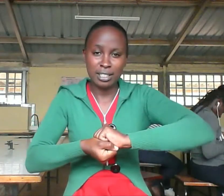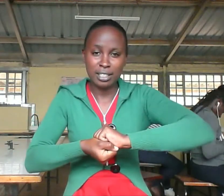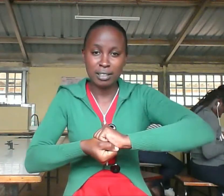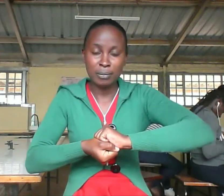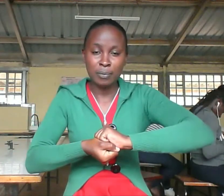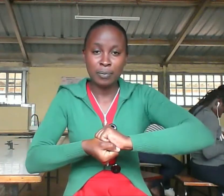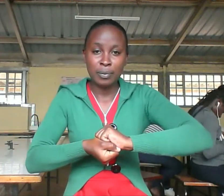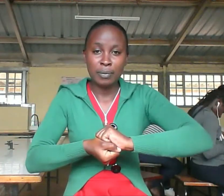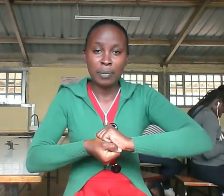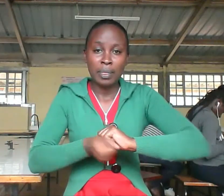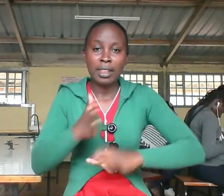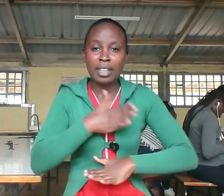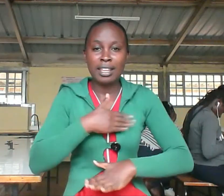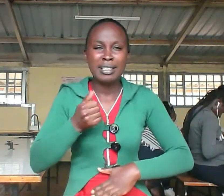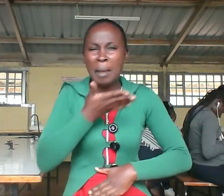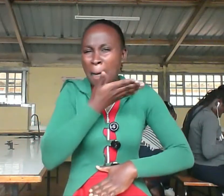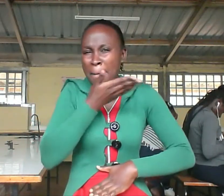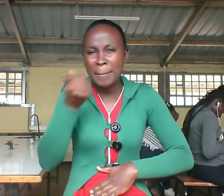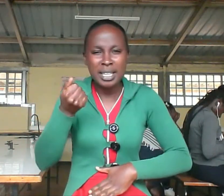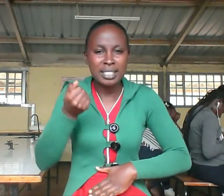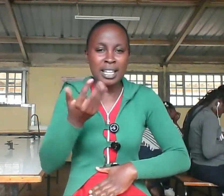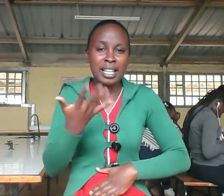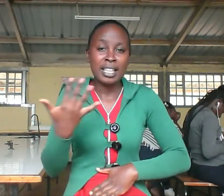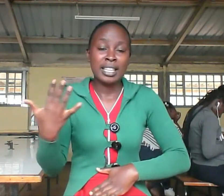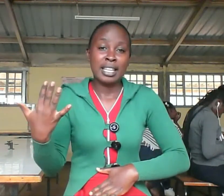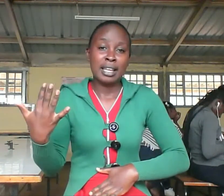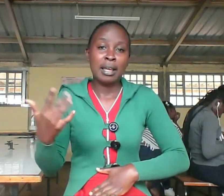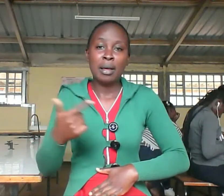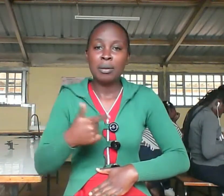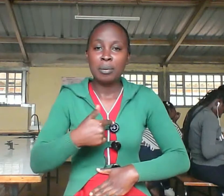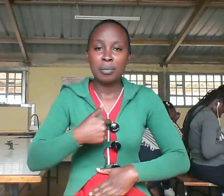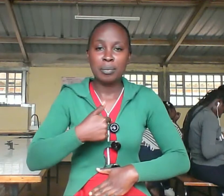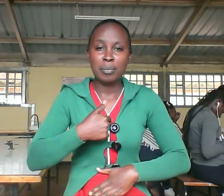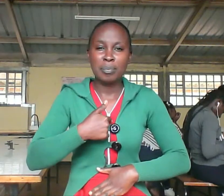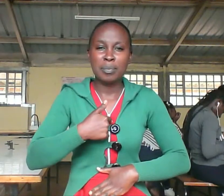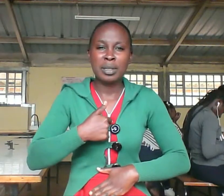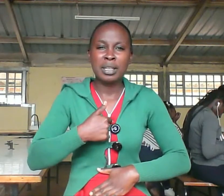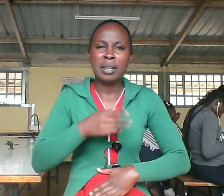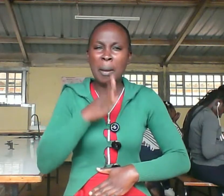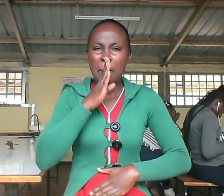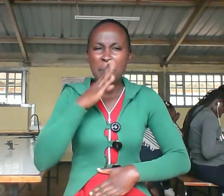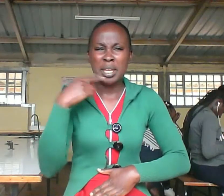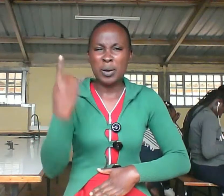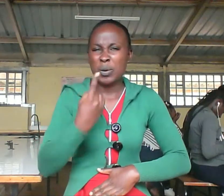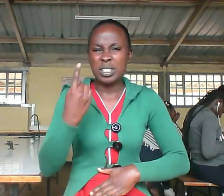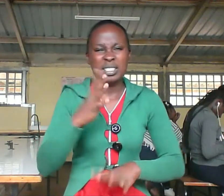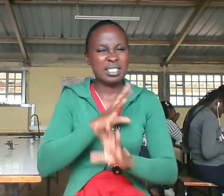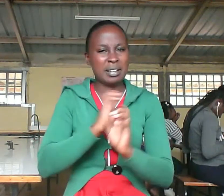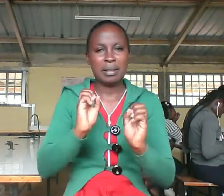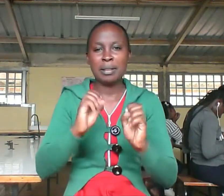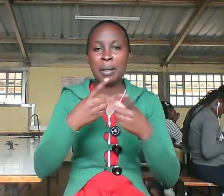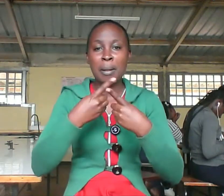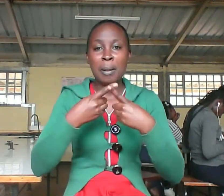the best bit of it is that i wasn't to be alone but instead we will be meaning